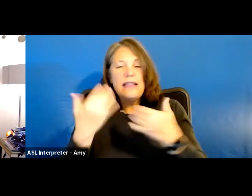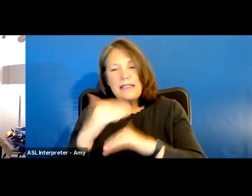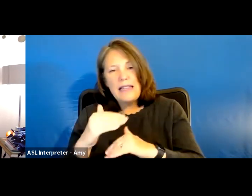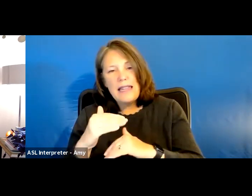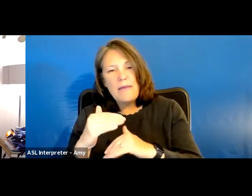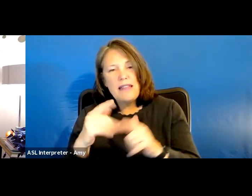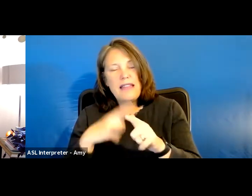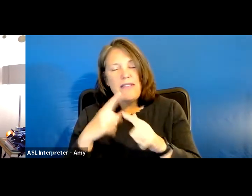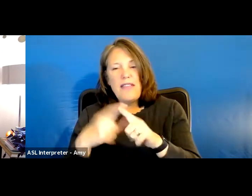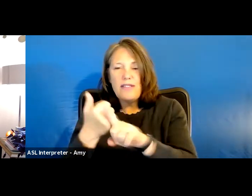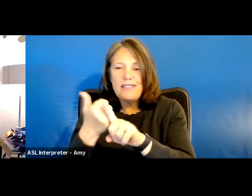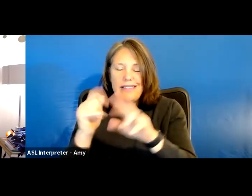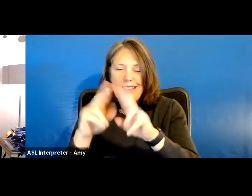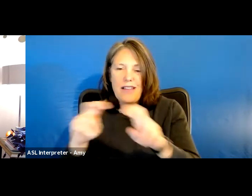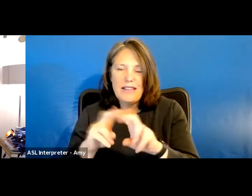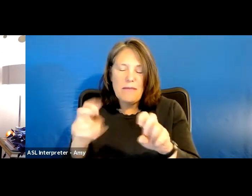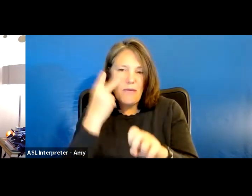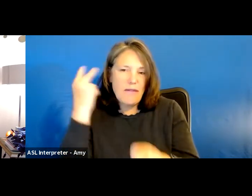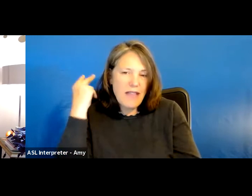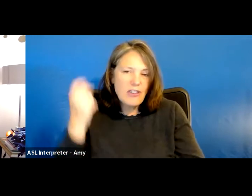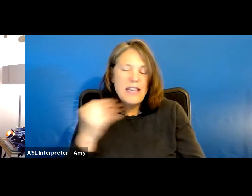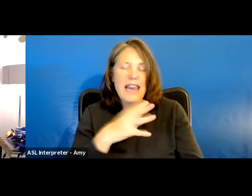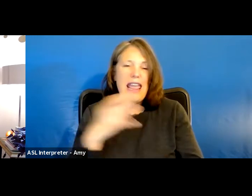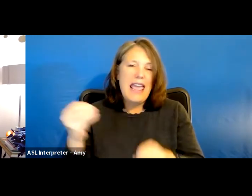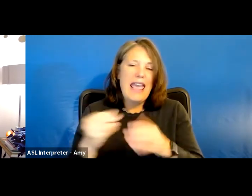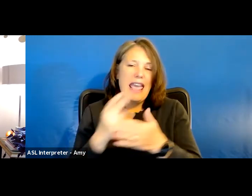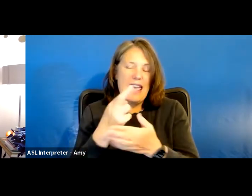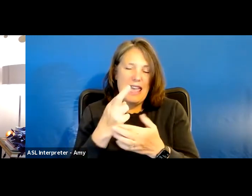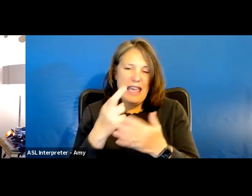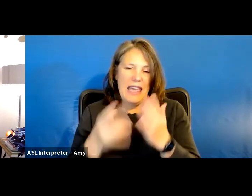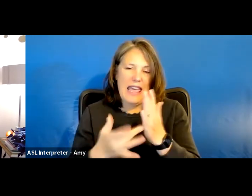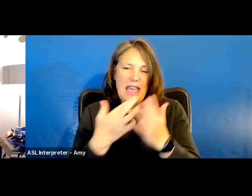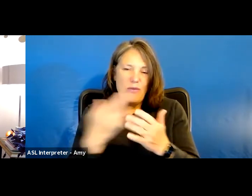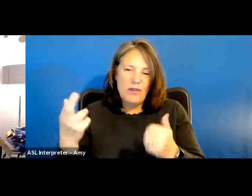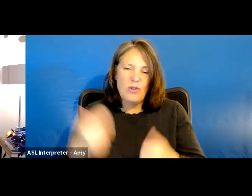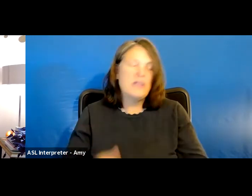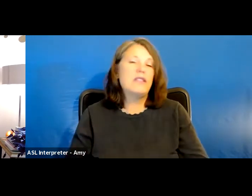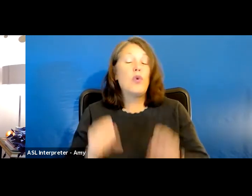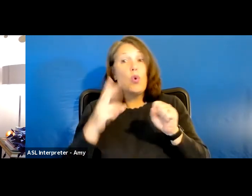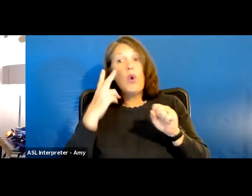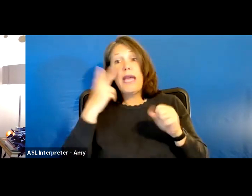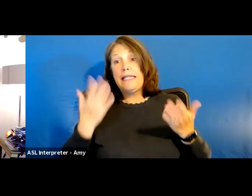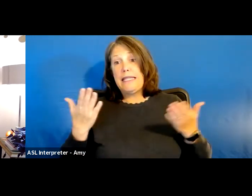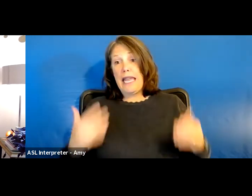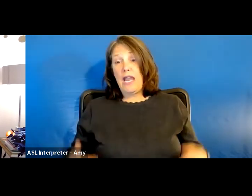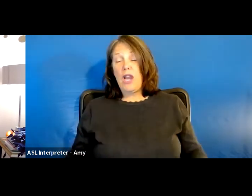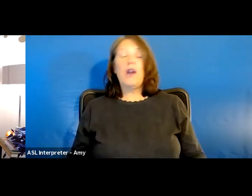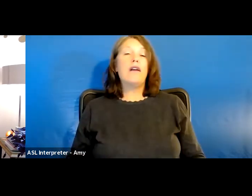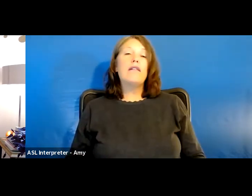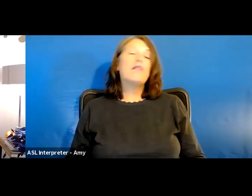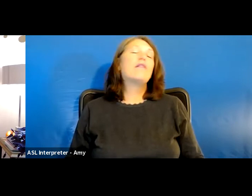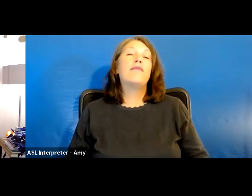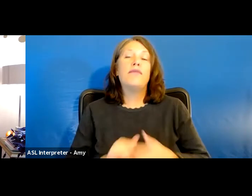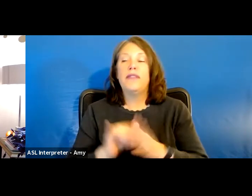then there's a self-assessment and reflection, and resources. So you can see here that this is just the